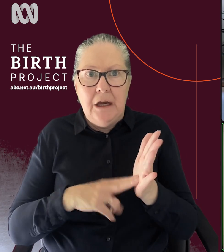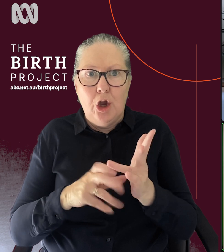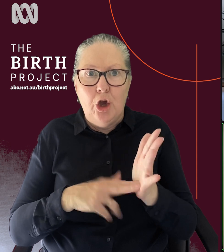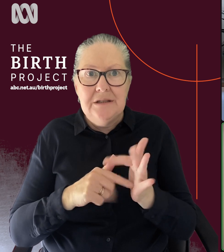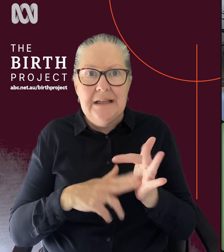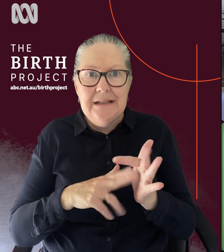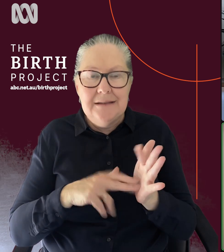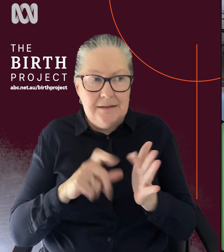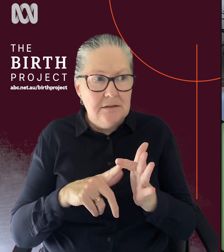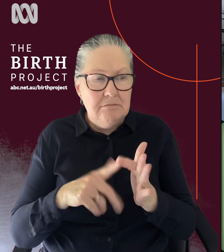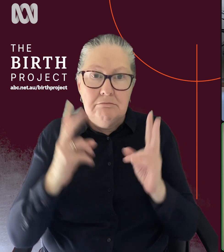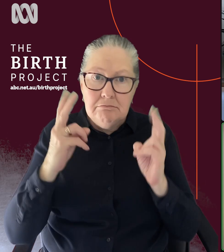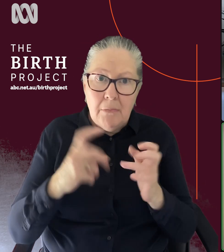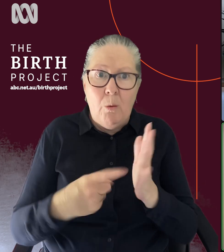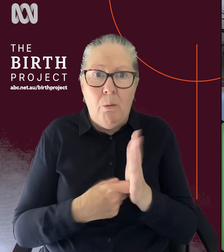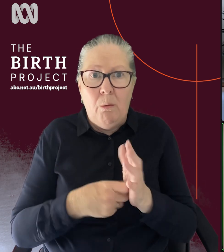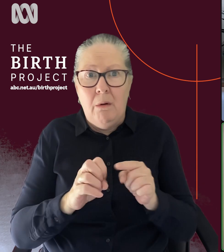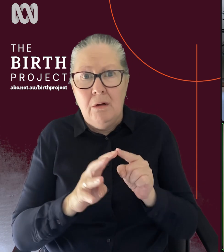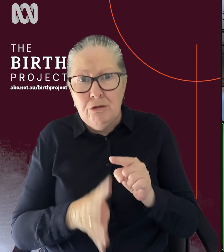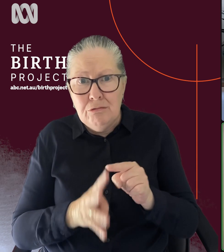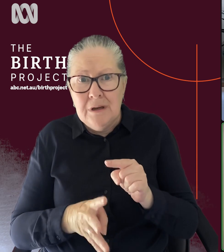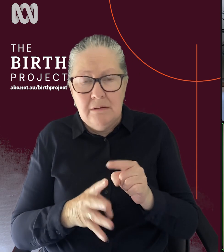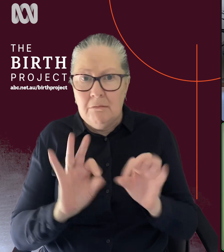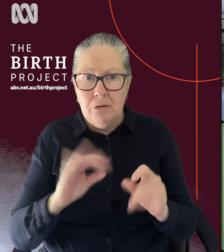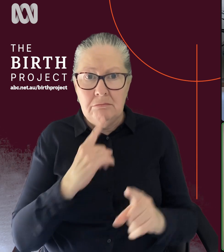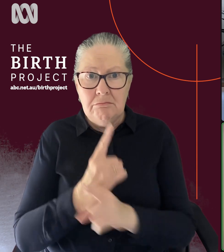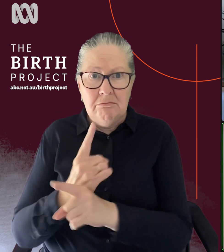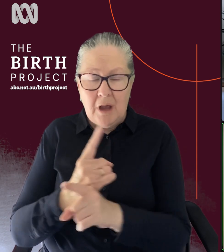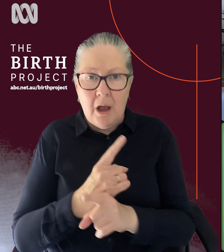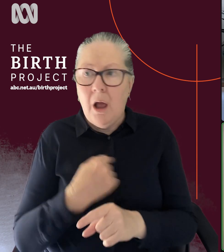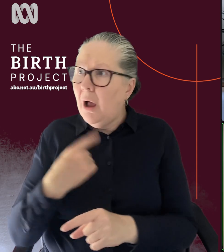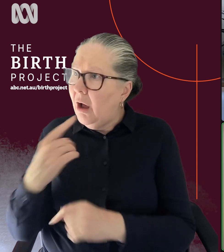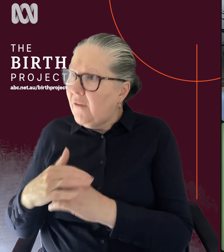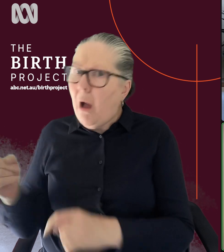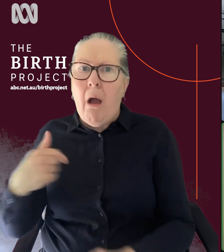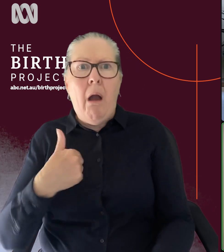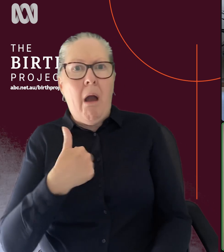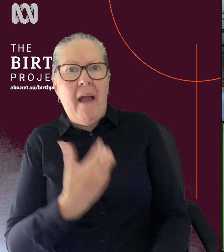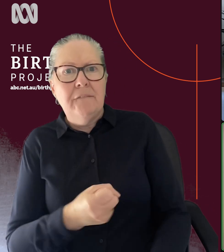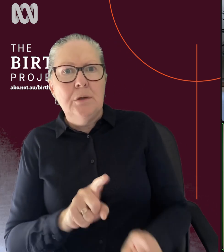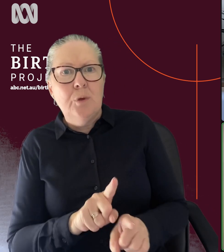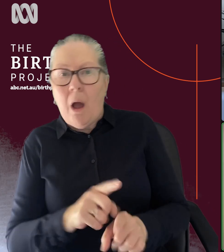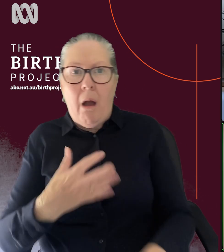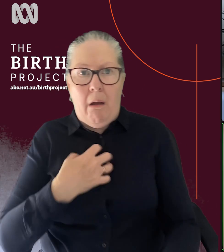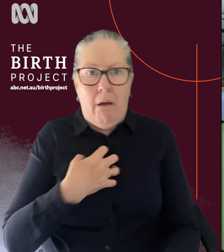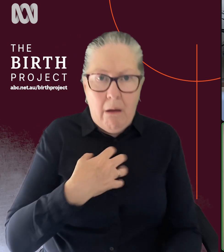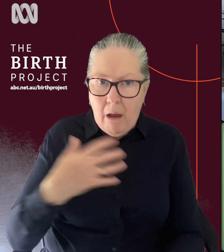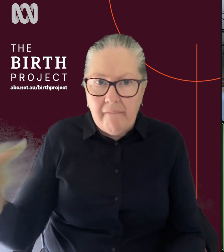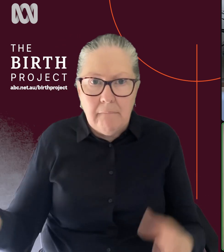of fecal or urine isn't really widely discussed until you tell one friend and they're like, oh yeah, I've got it too. And then you find out everybody's going through